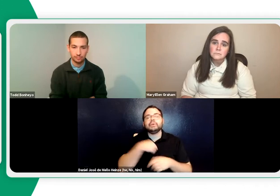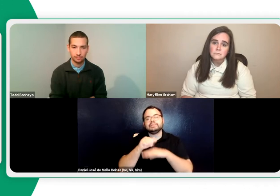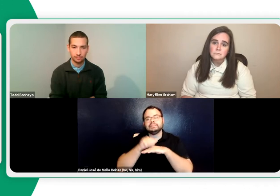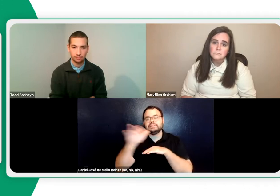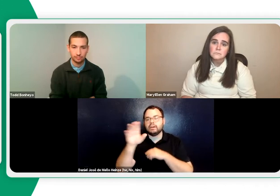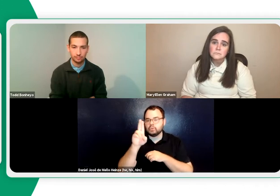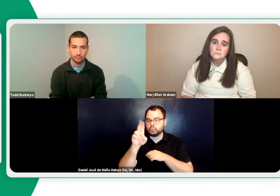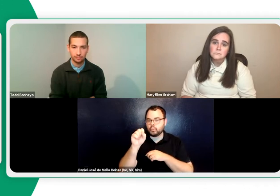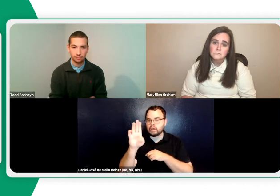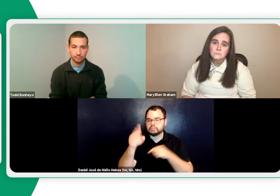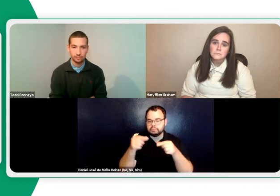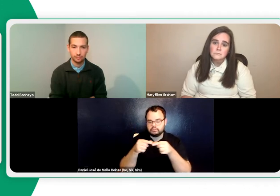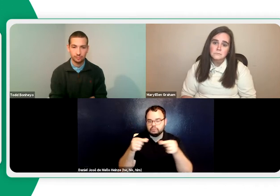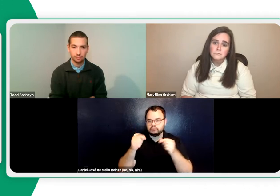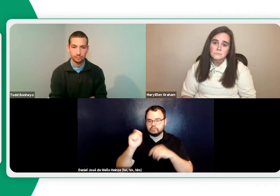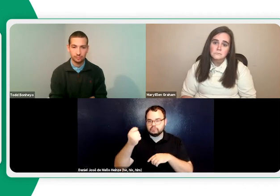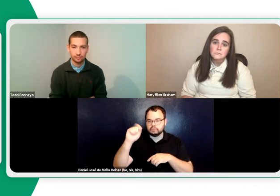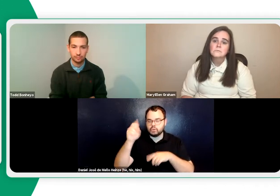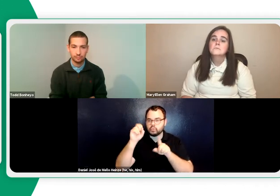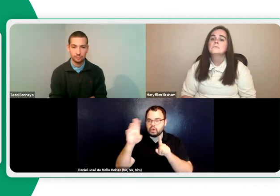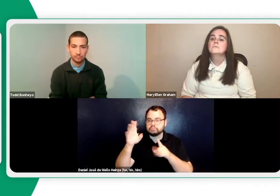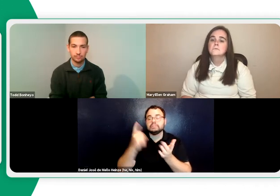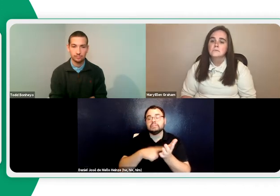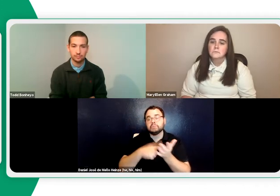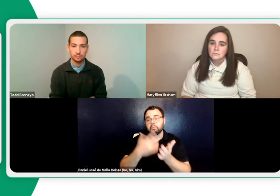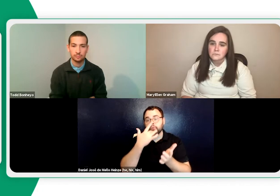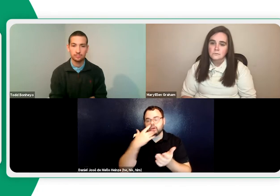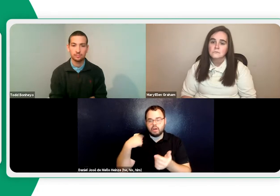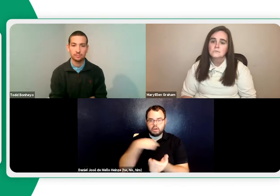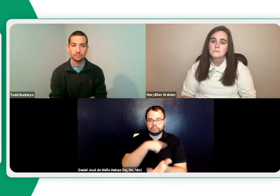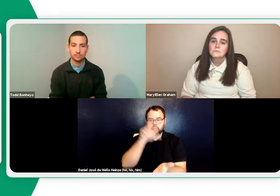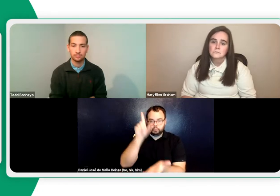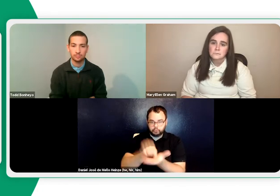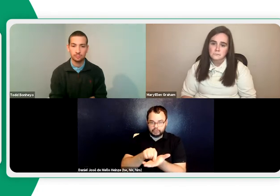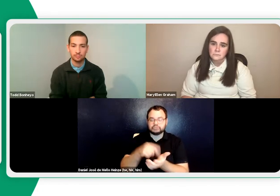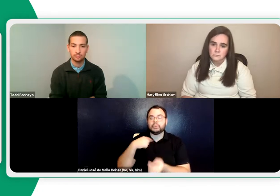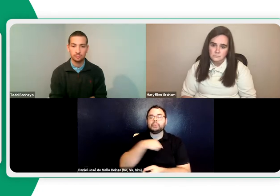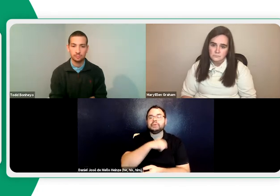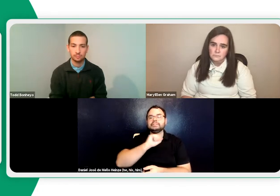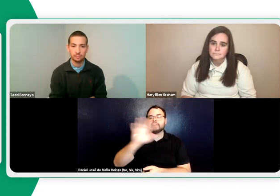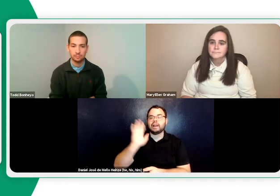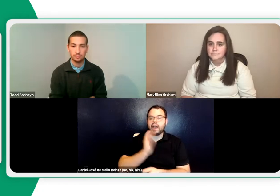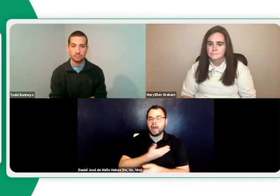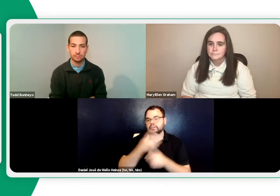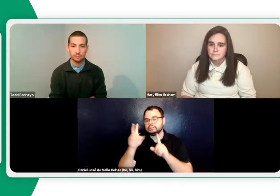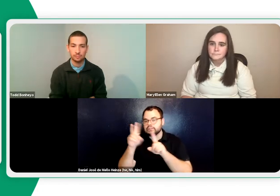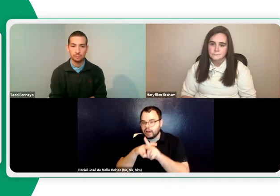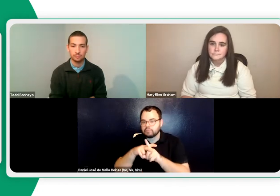experience like that. Typically, we'll send a USB to those students. And that requires us to